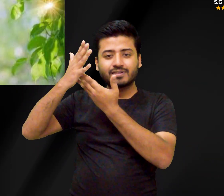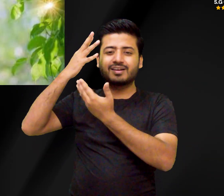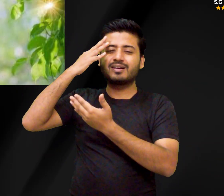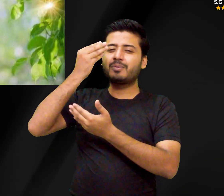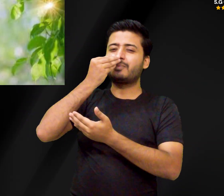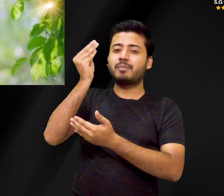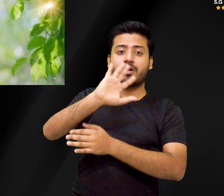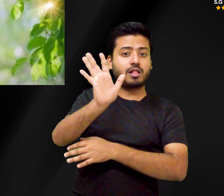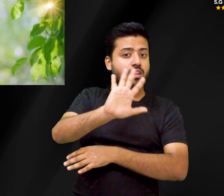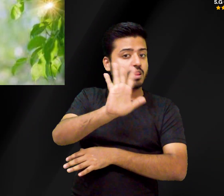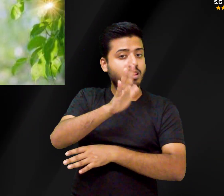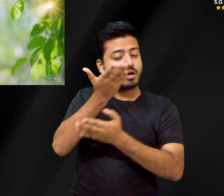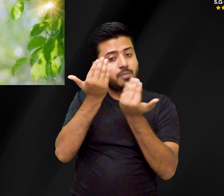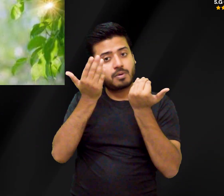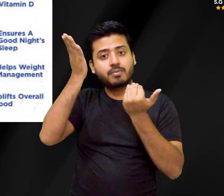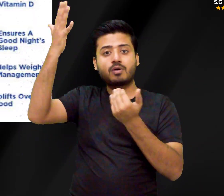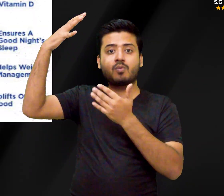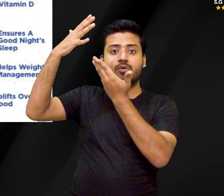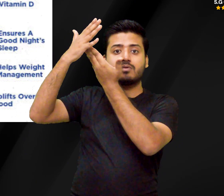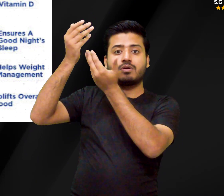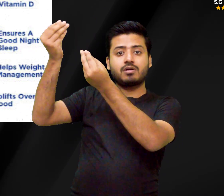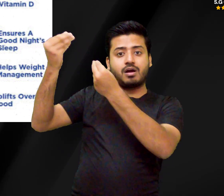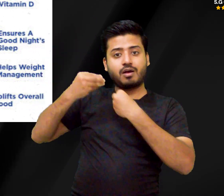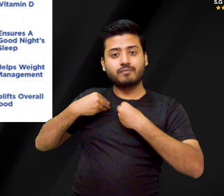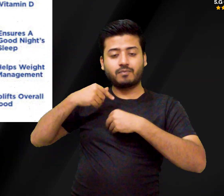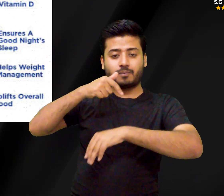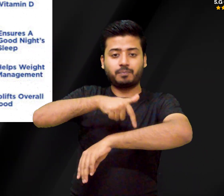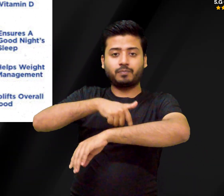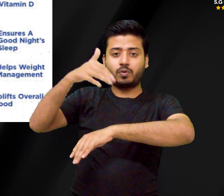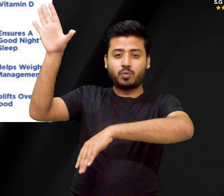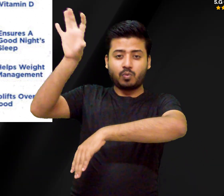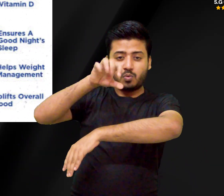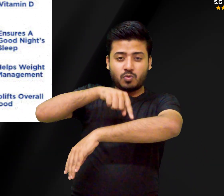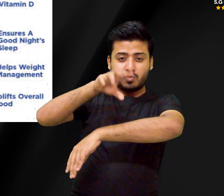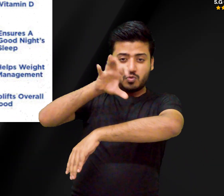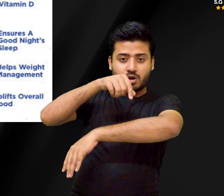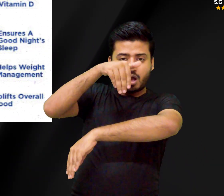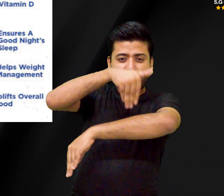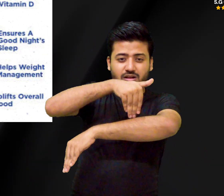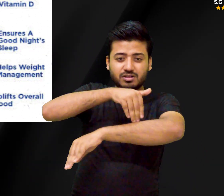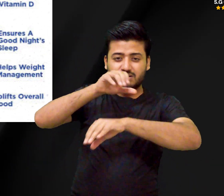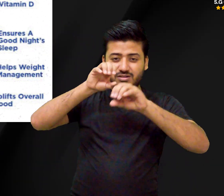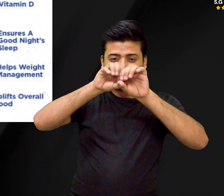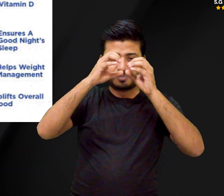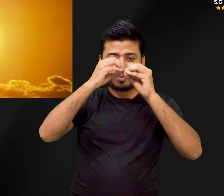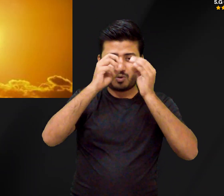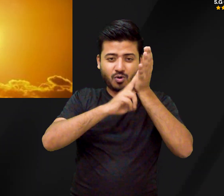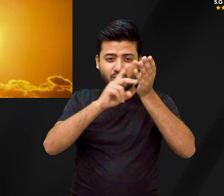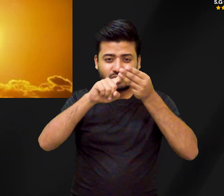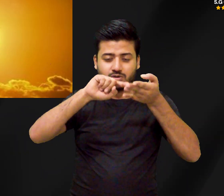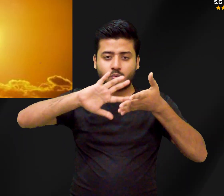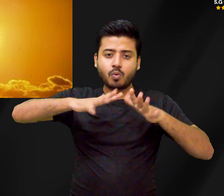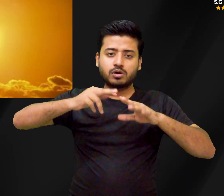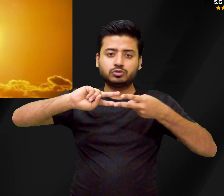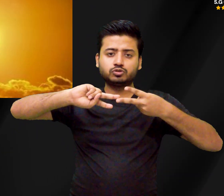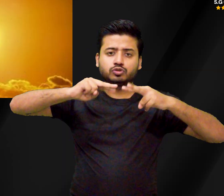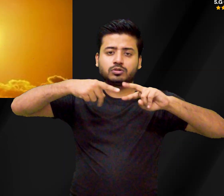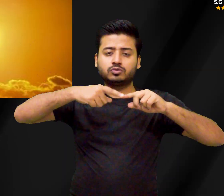Sunlight and human health. Sunlight is essential for human health, offering several benefits. It aids in vitamin D production, which is